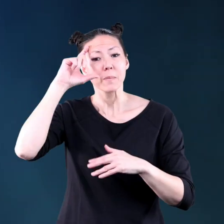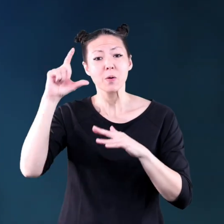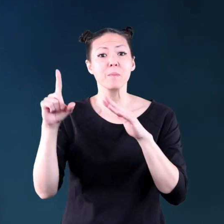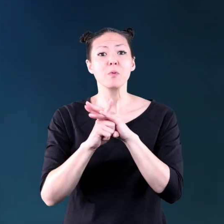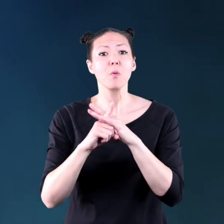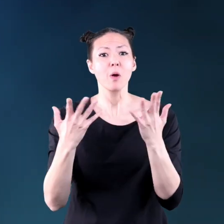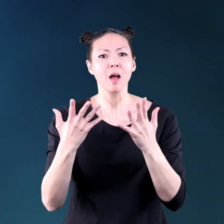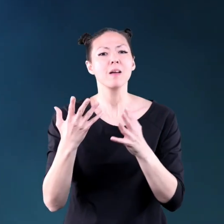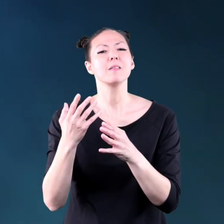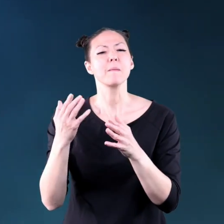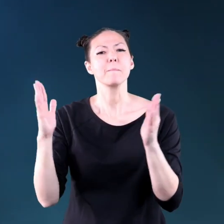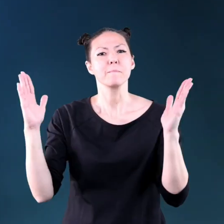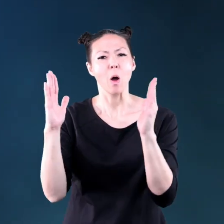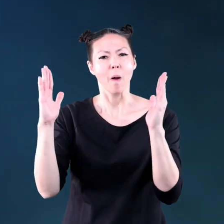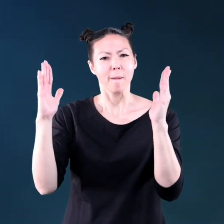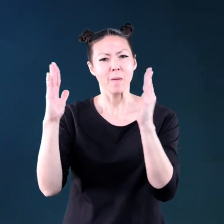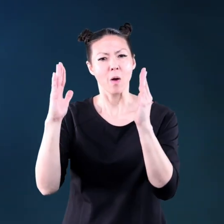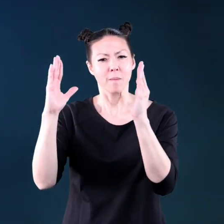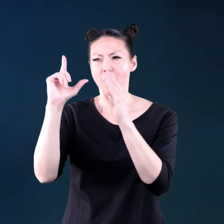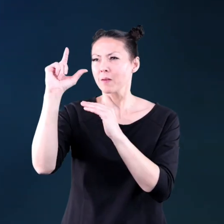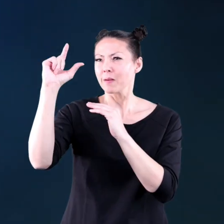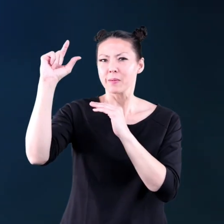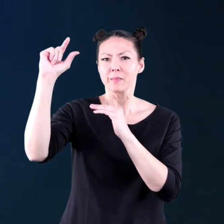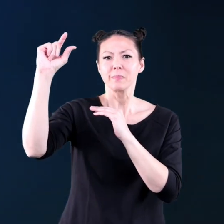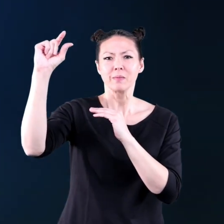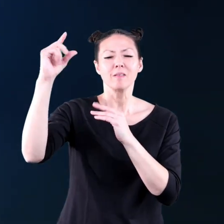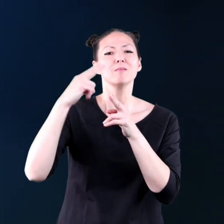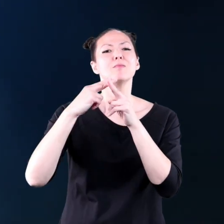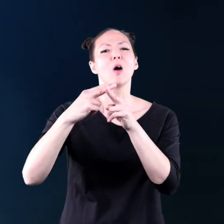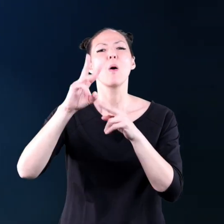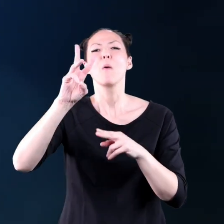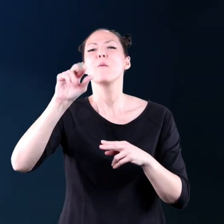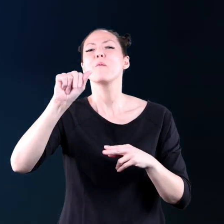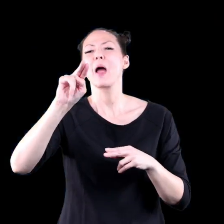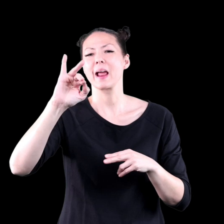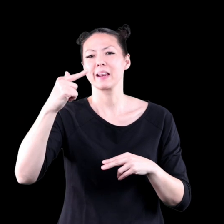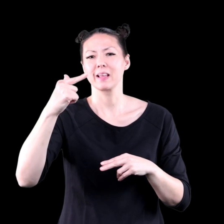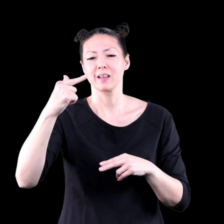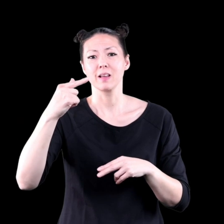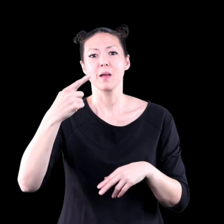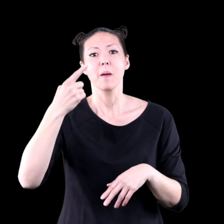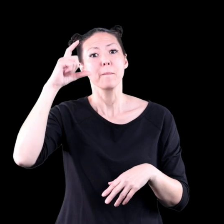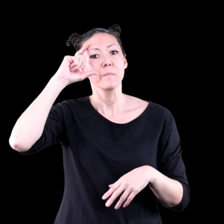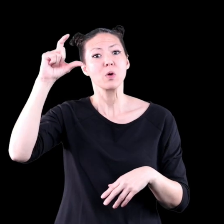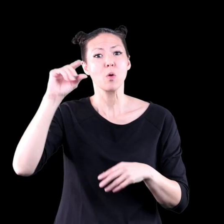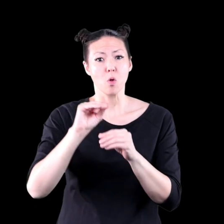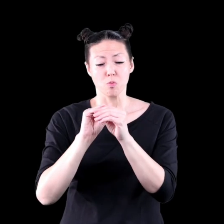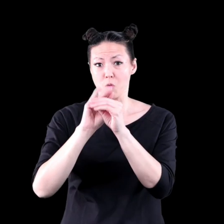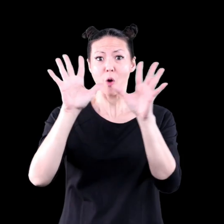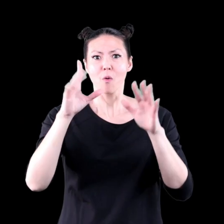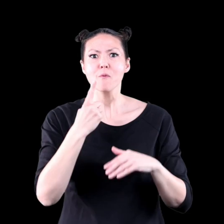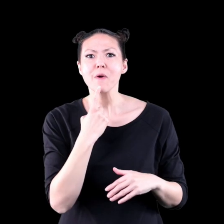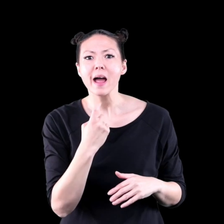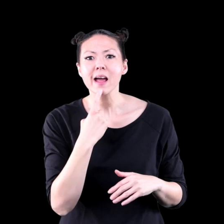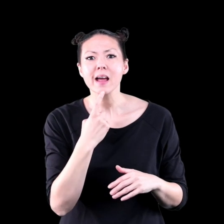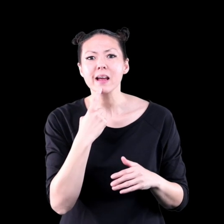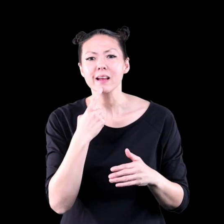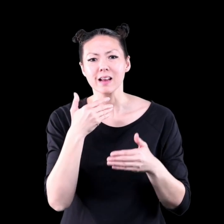to be getting smaller in the sky sky it is called waning this moon glows red when it's near the horizon